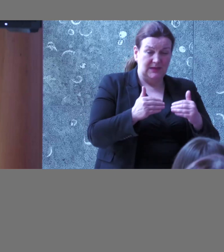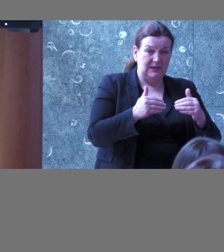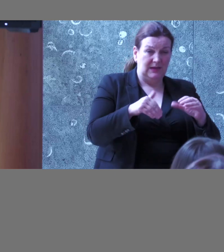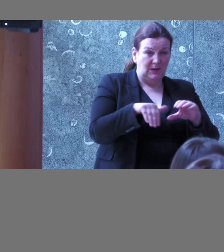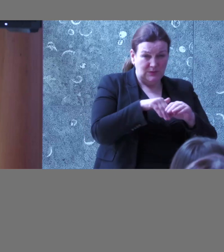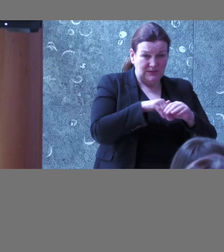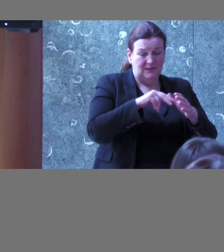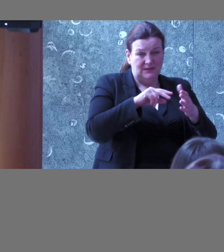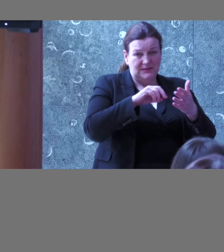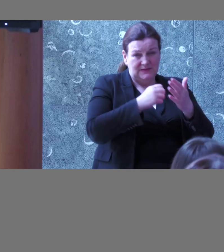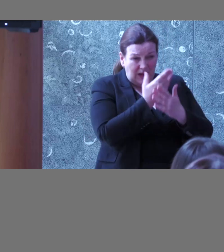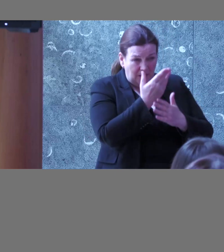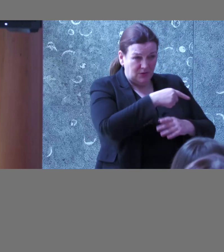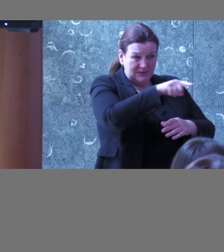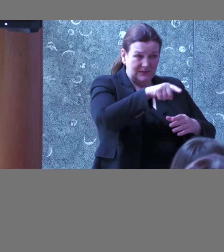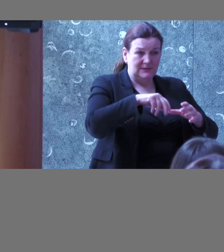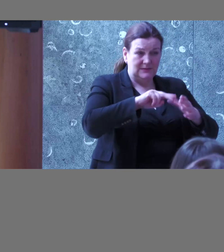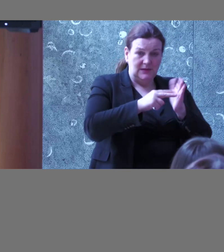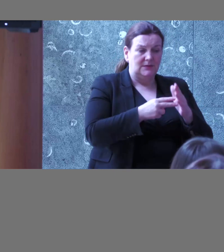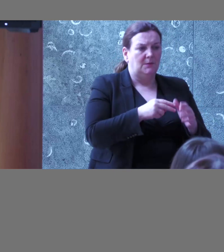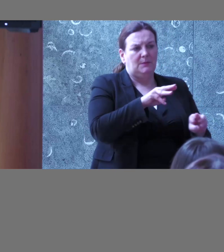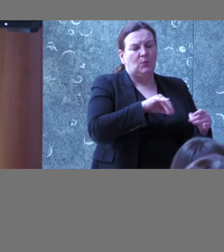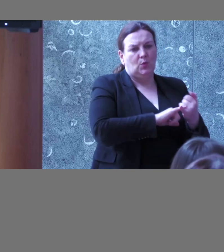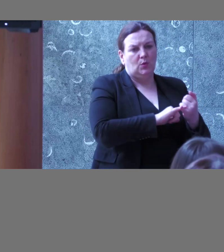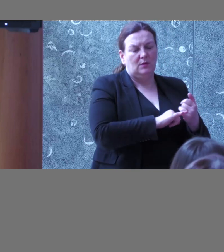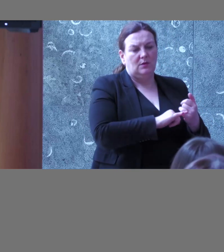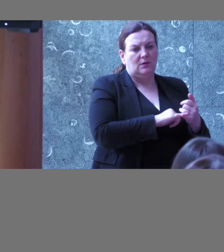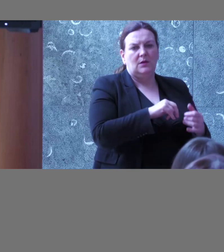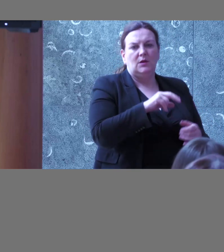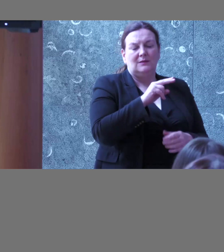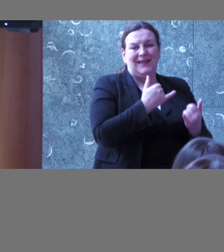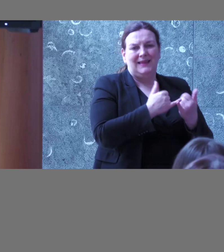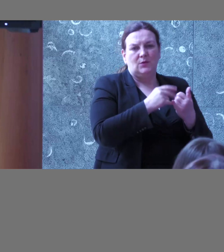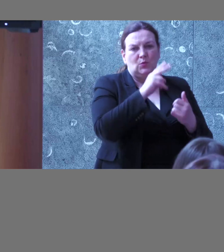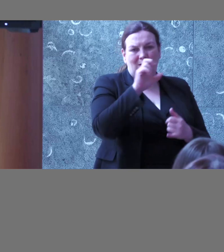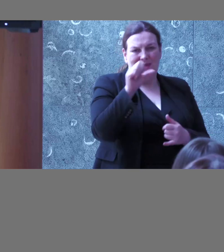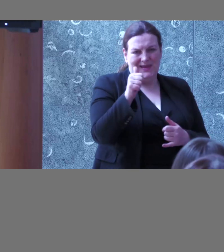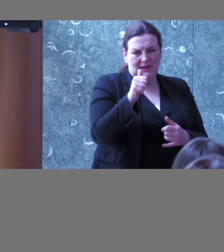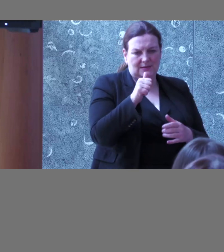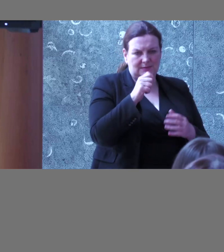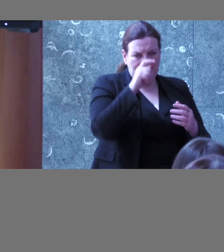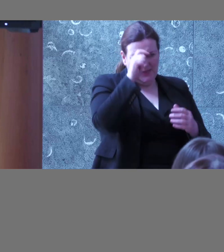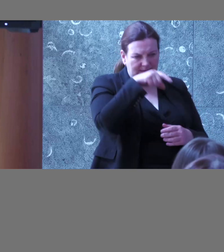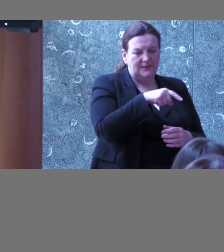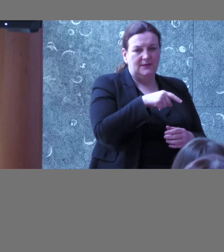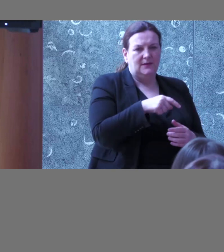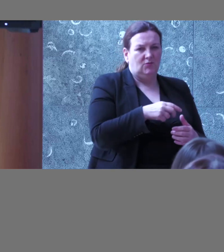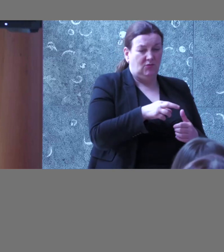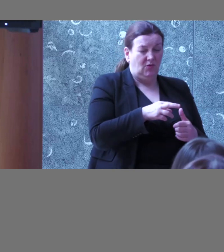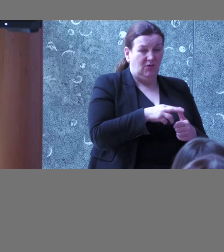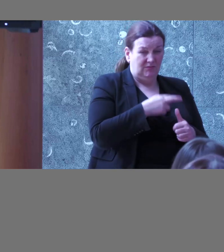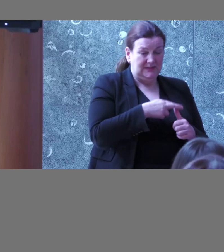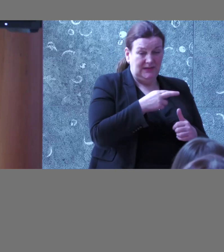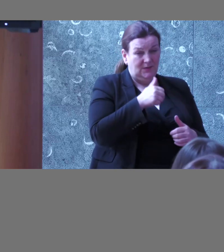reviewing designs but developers who are now qualified especially like those QA testers or accessibility auditors even sorry but